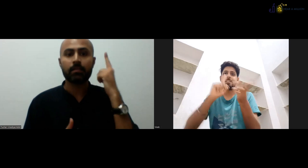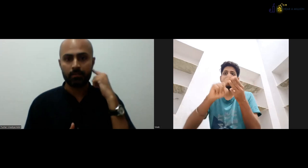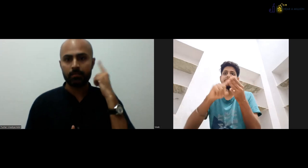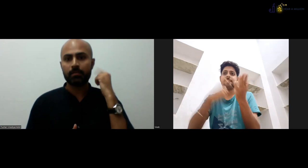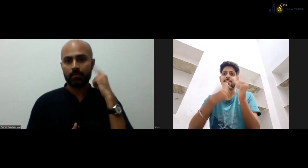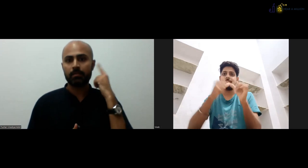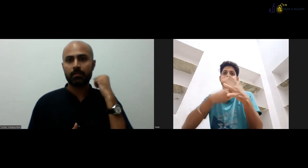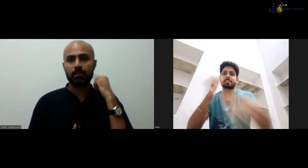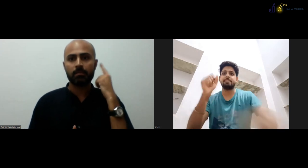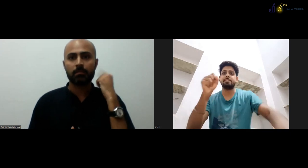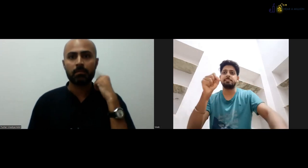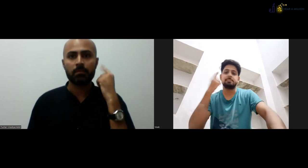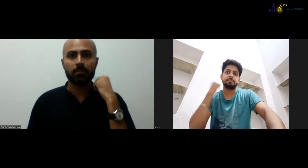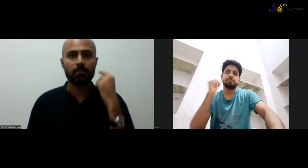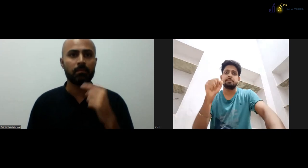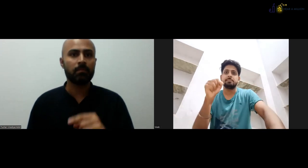Yes.